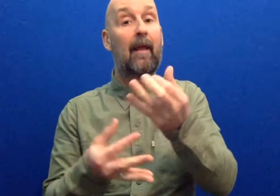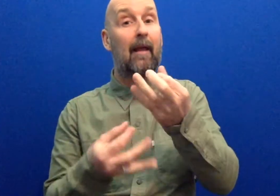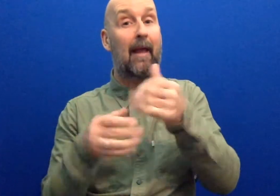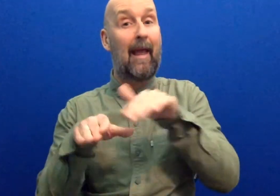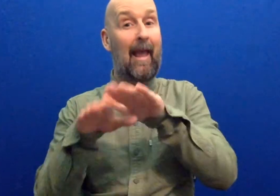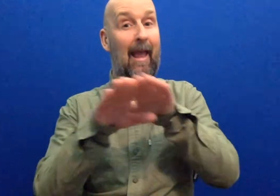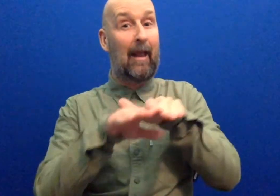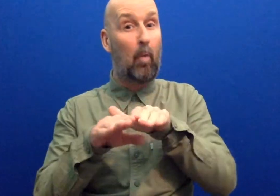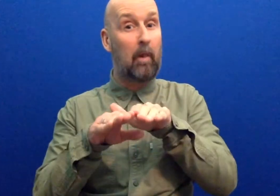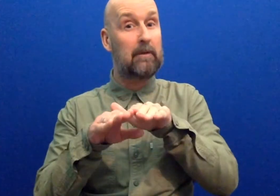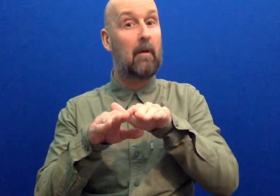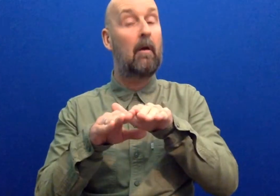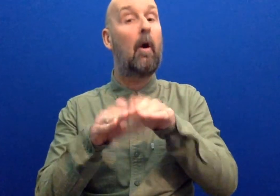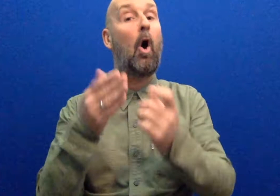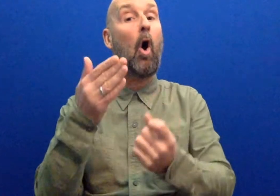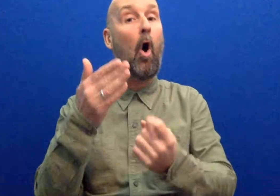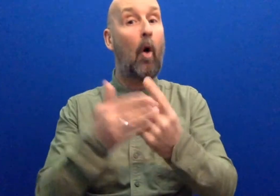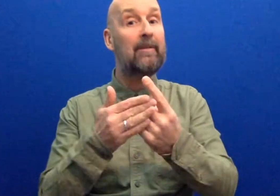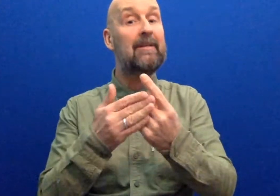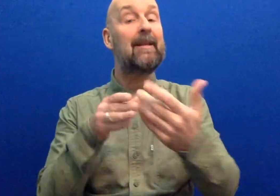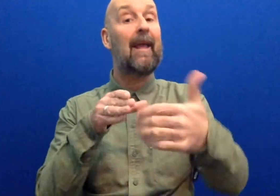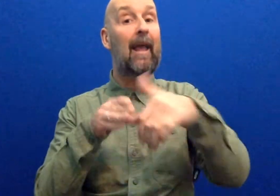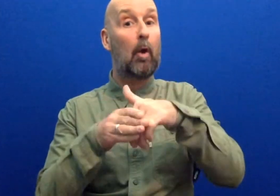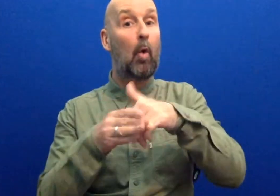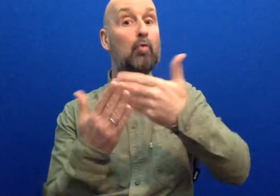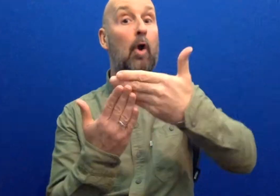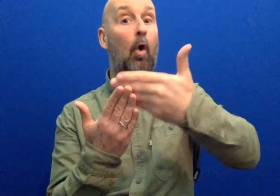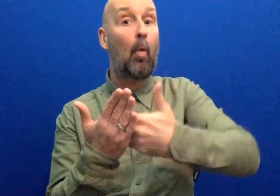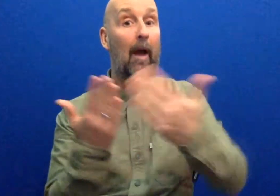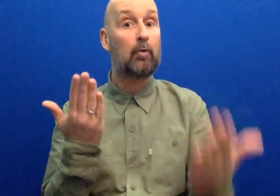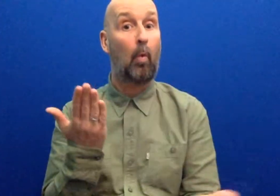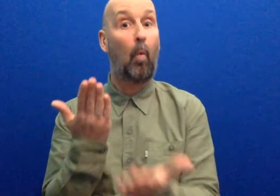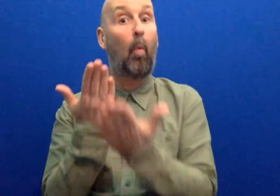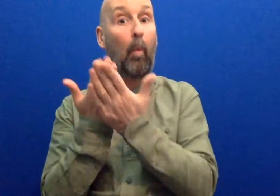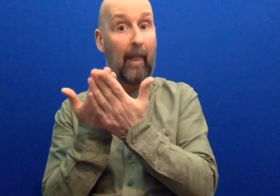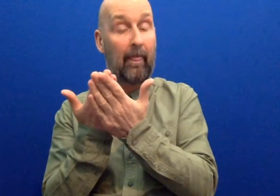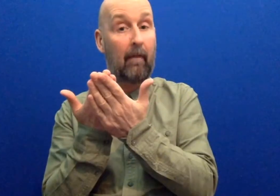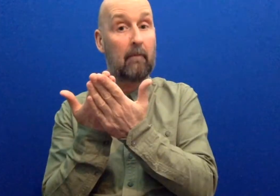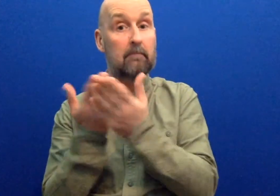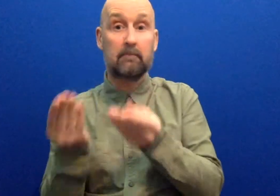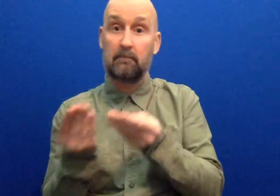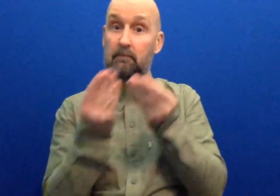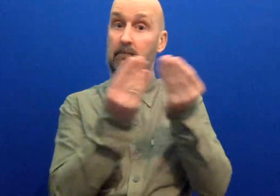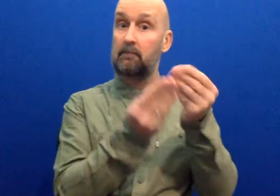equality opportunities and inclusion information, onto Channel 4?